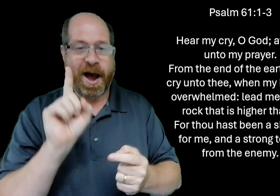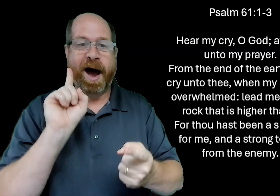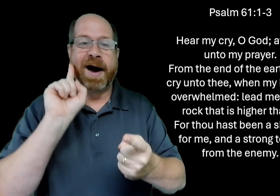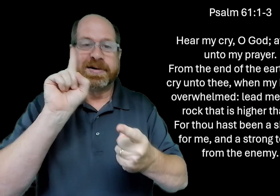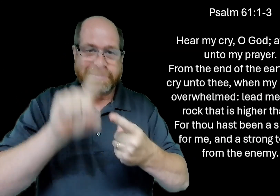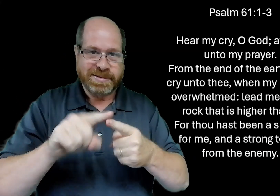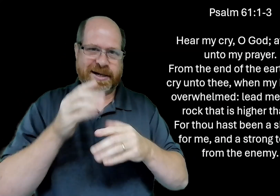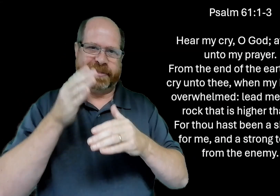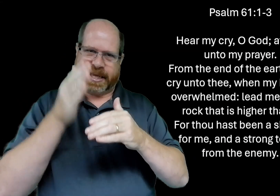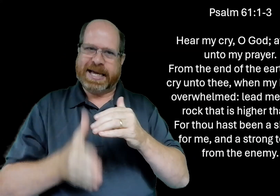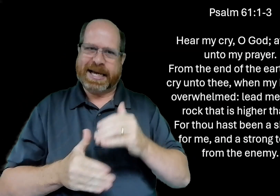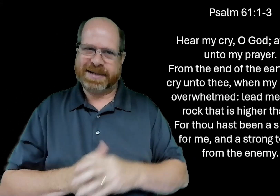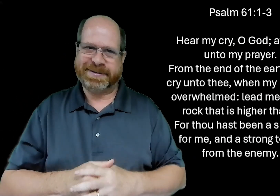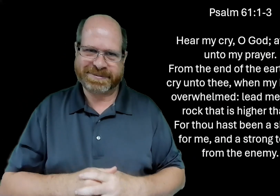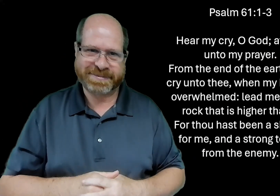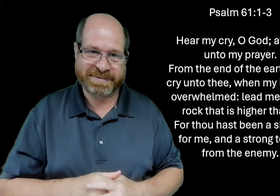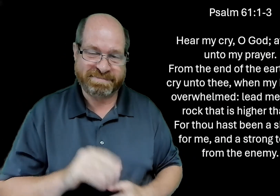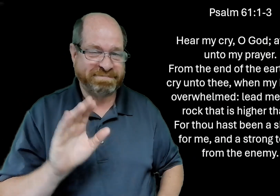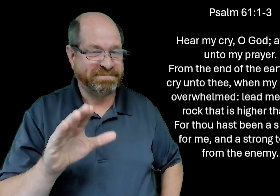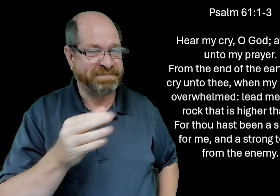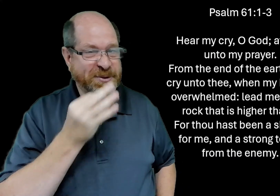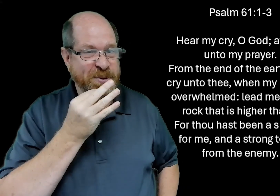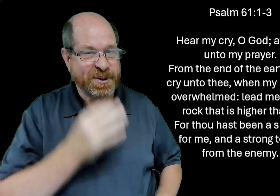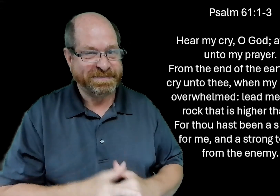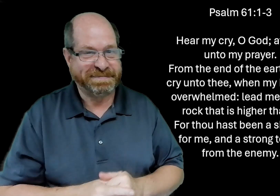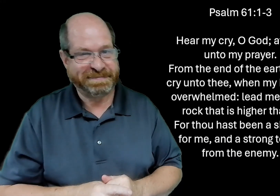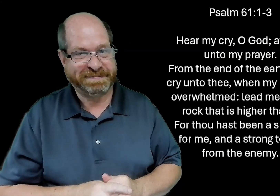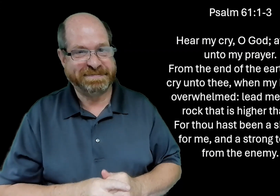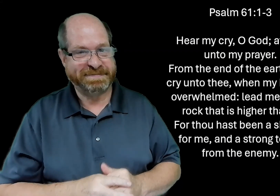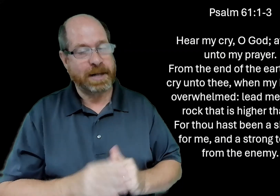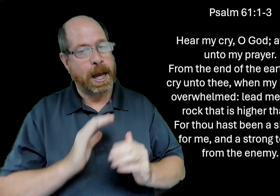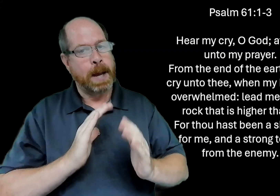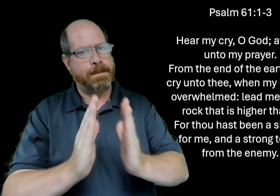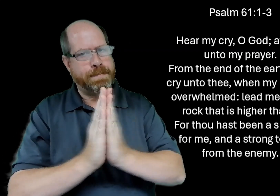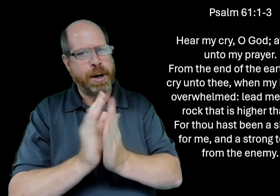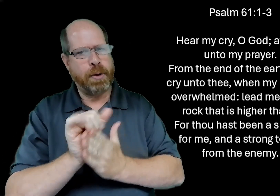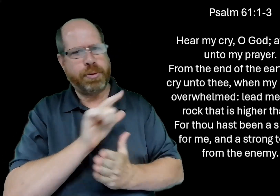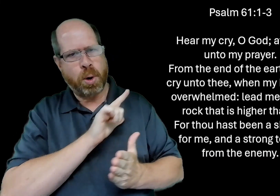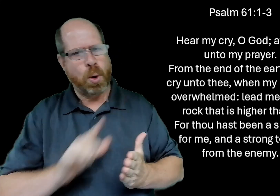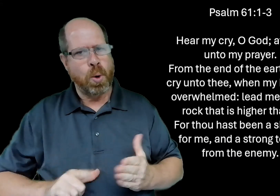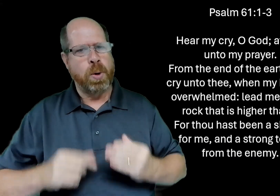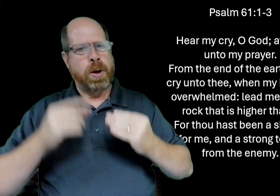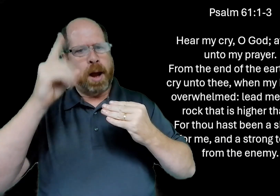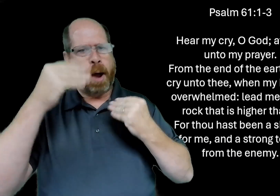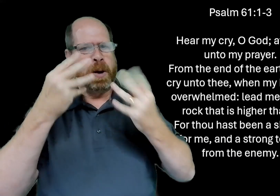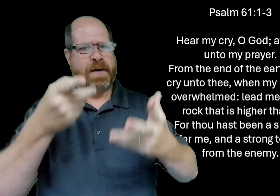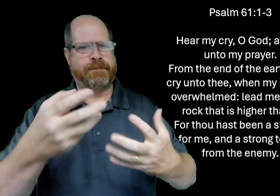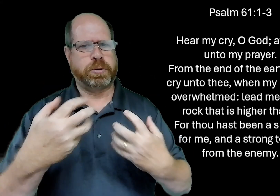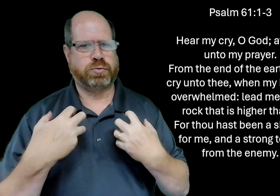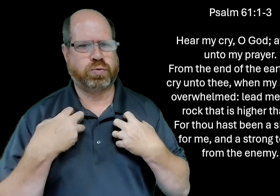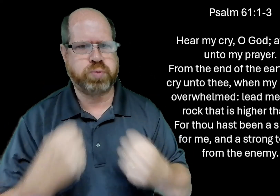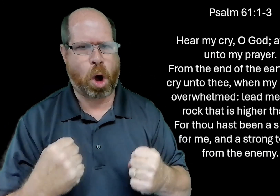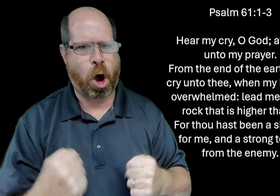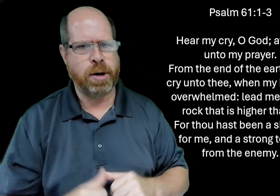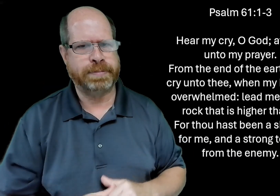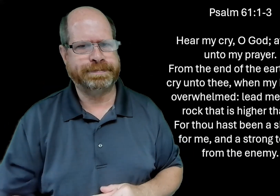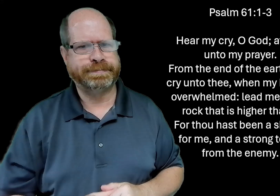god is always with you until the end and that's going to be soon so i pray that the lord would give you strength